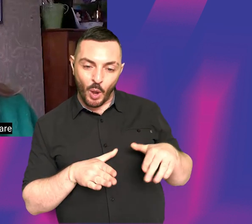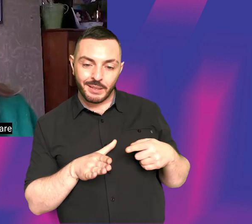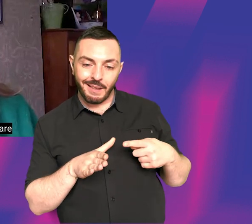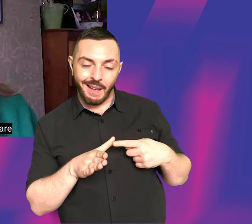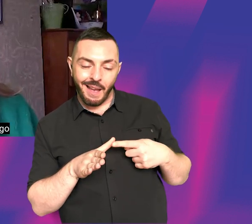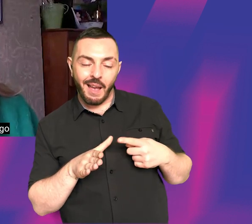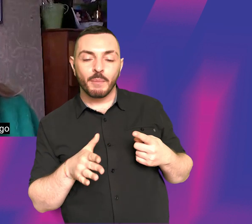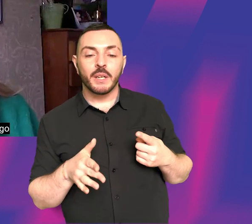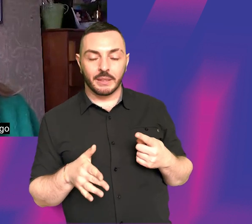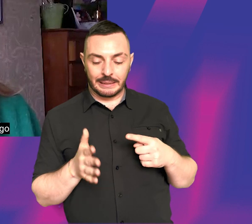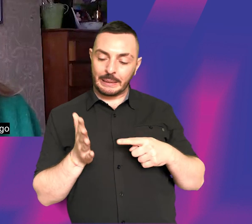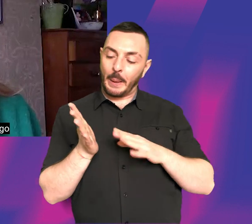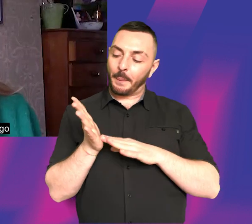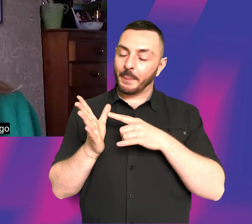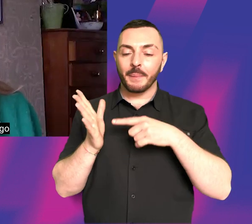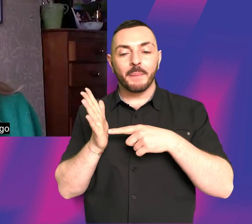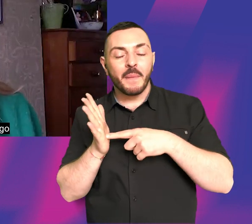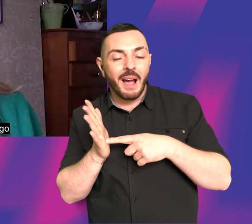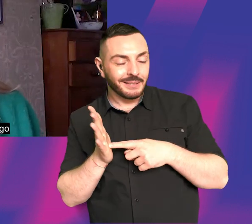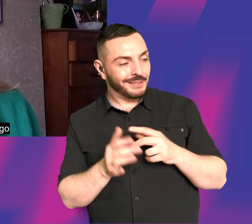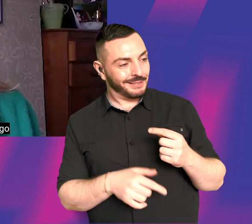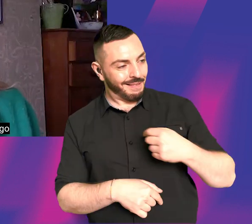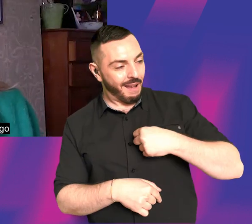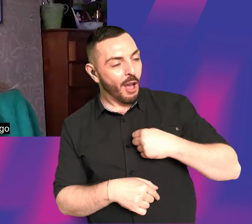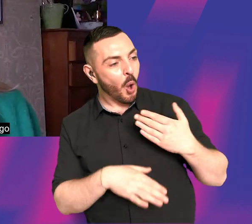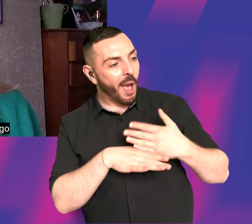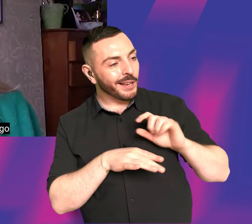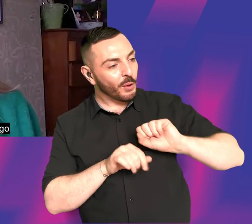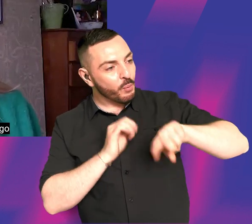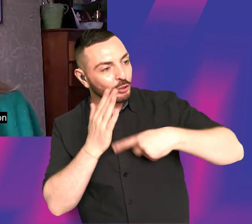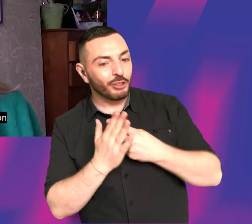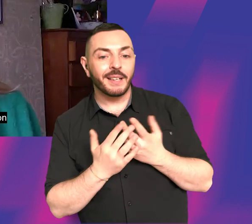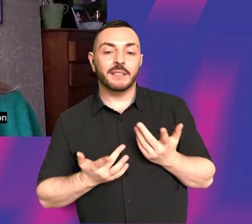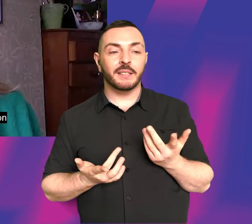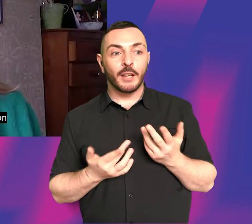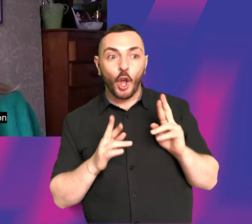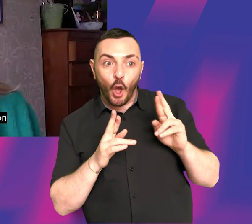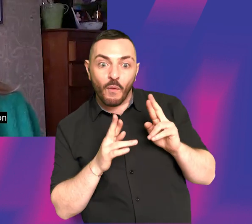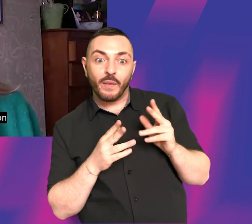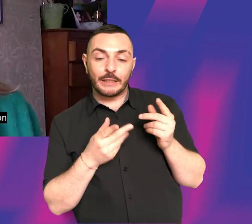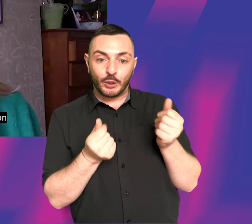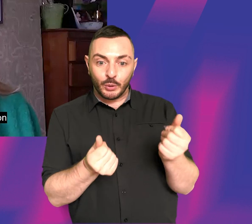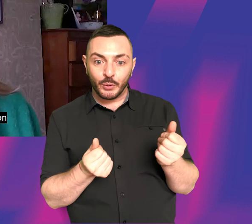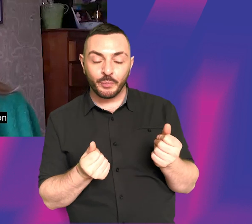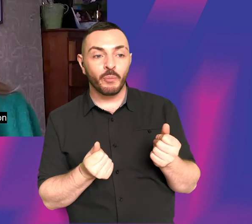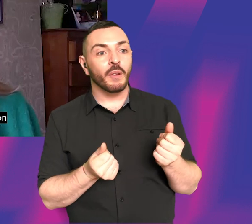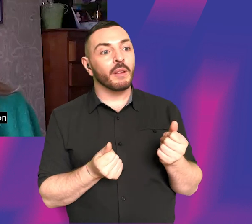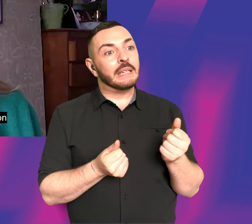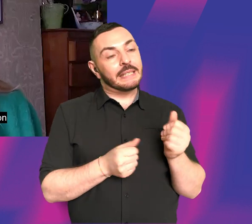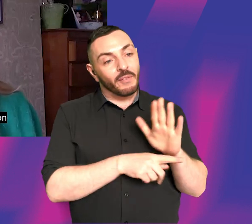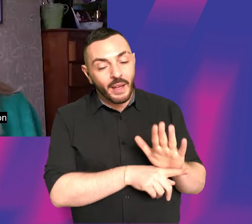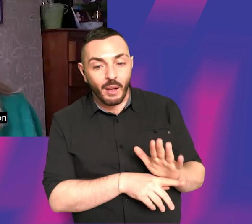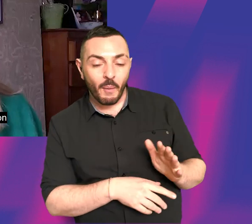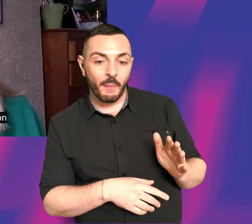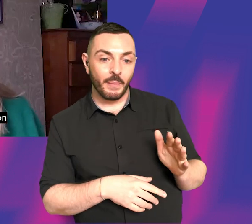Wilkinson and I are working on a project, which I really hope is going to get to go soon, because it's a film set in